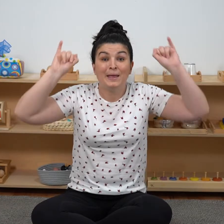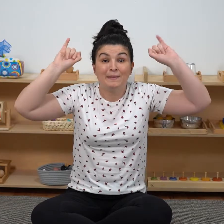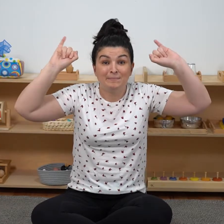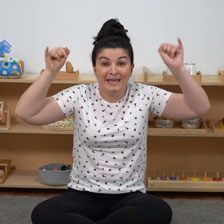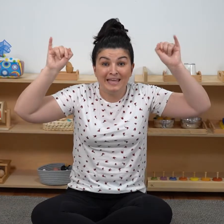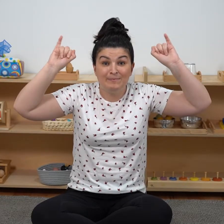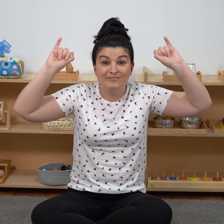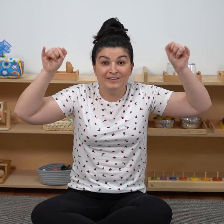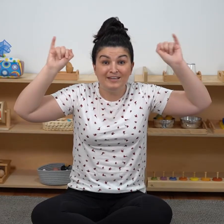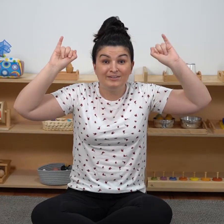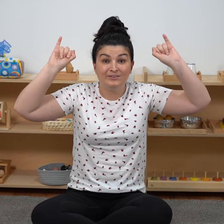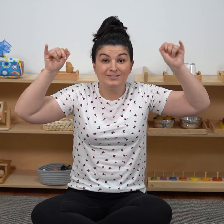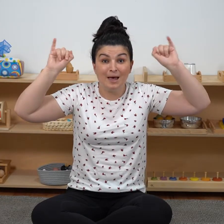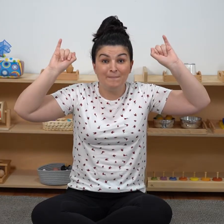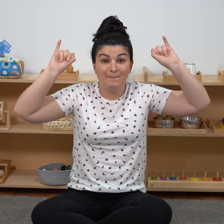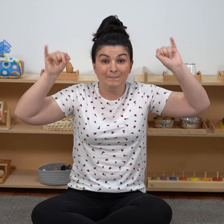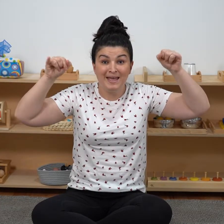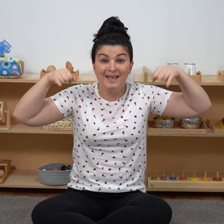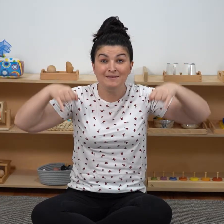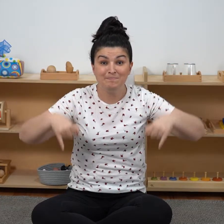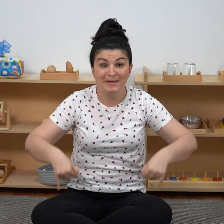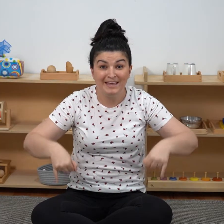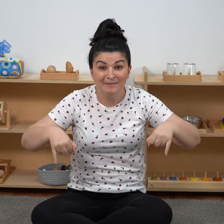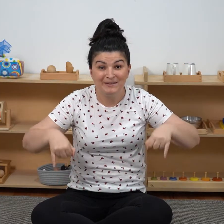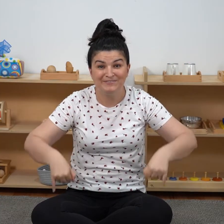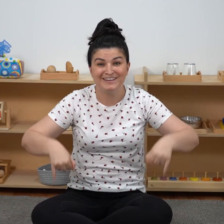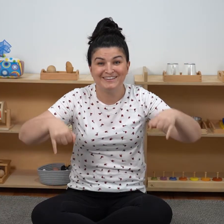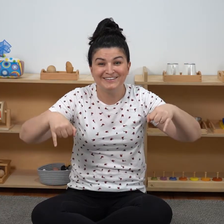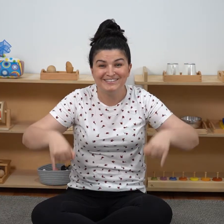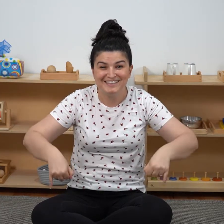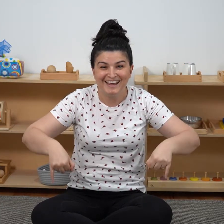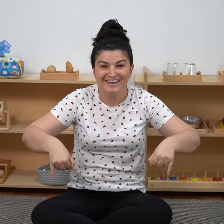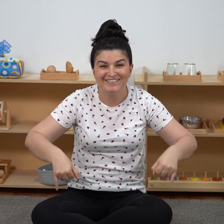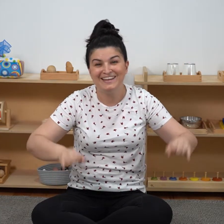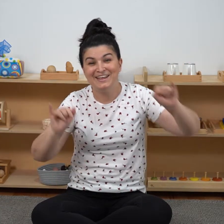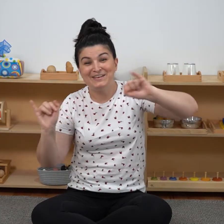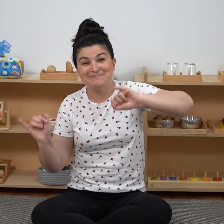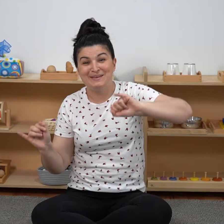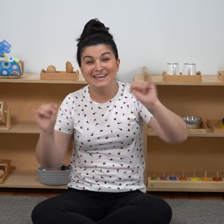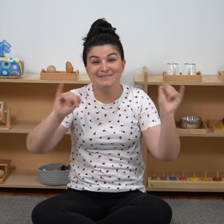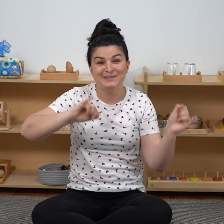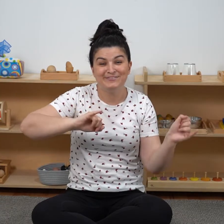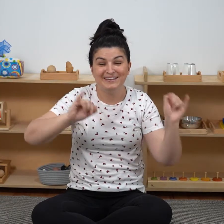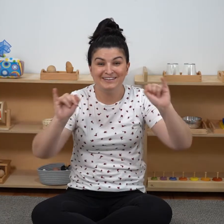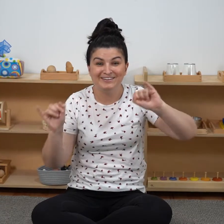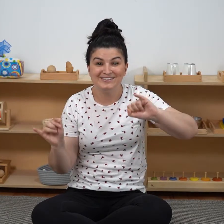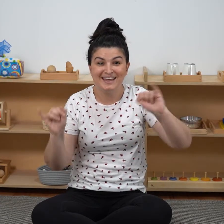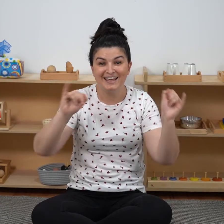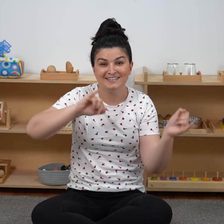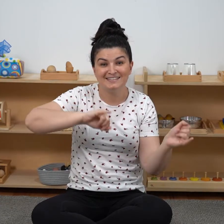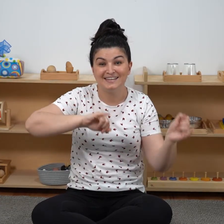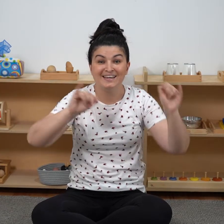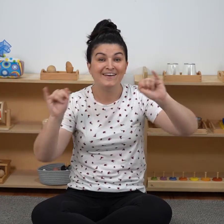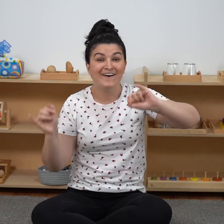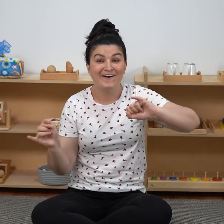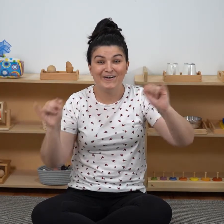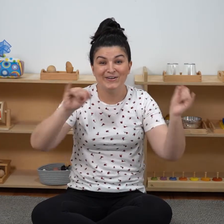Baby fingers up and baby fingers down. Baby fingers dancing all